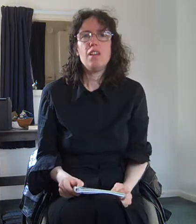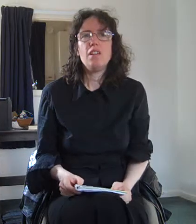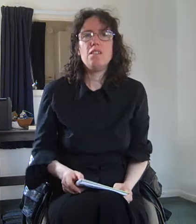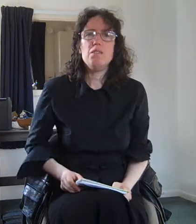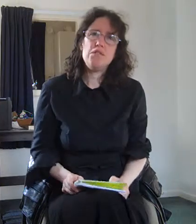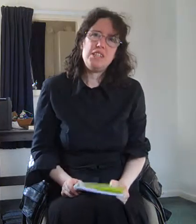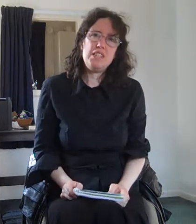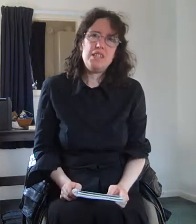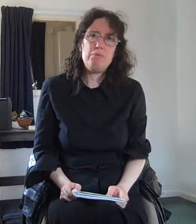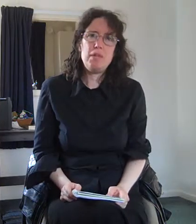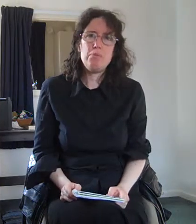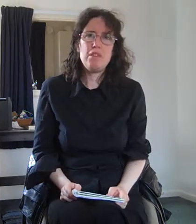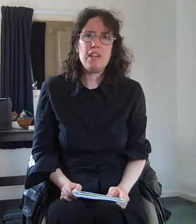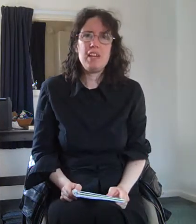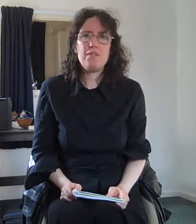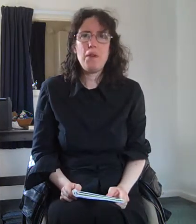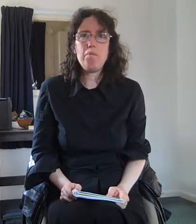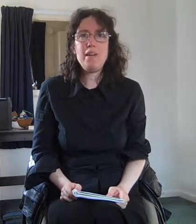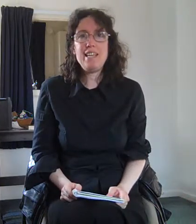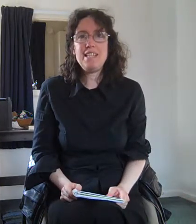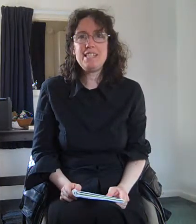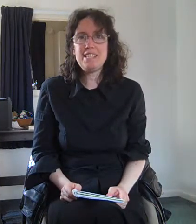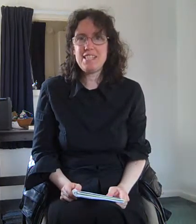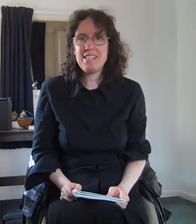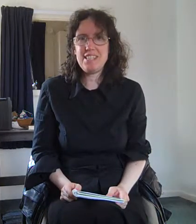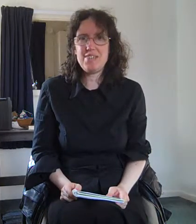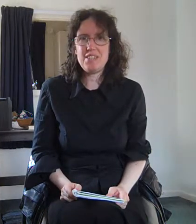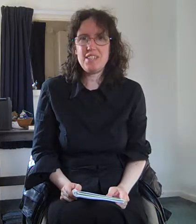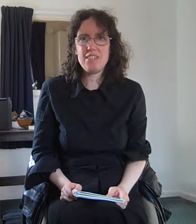long-sighted people have amazing distance vision.